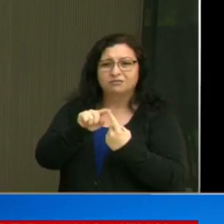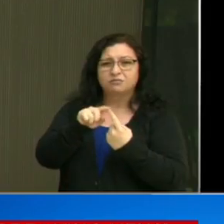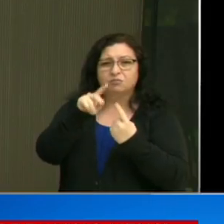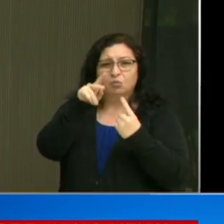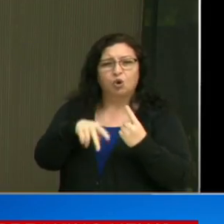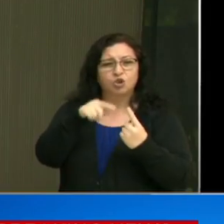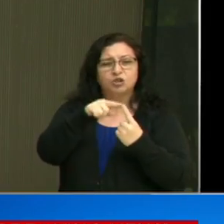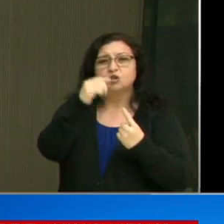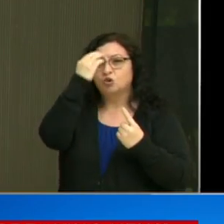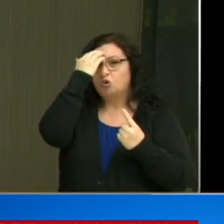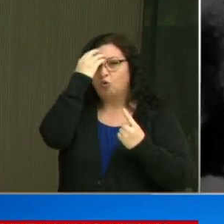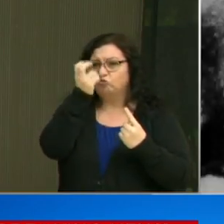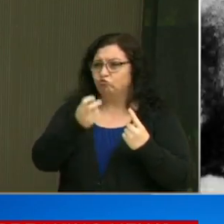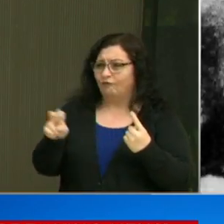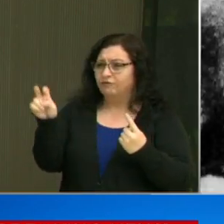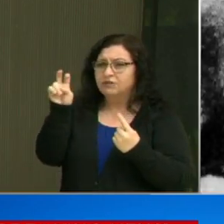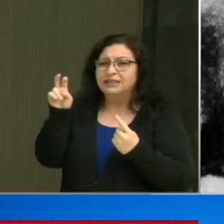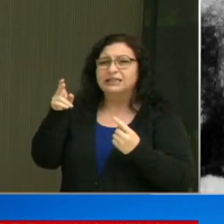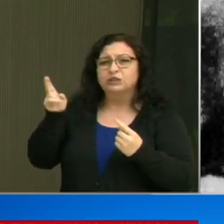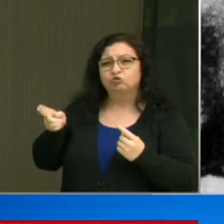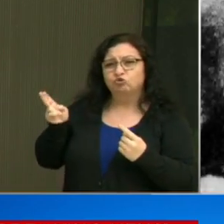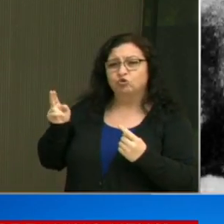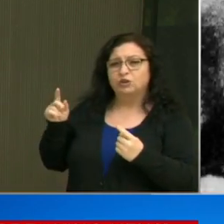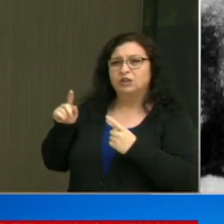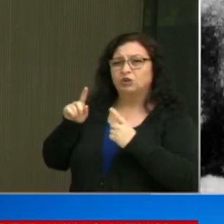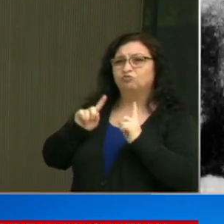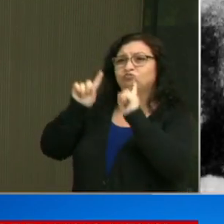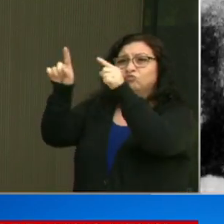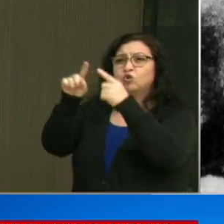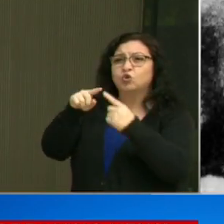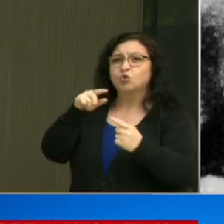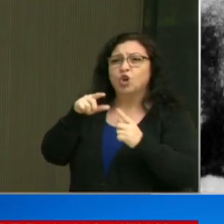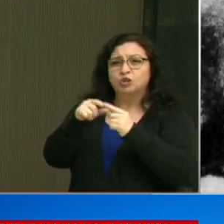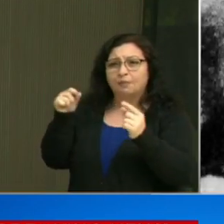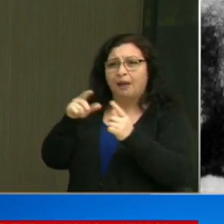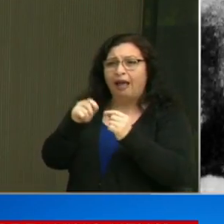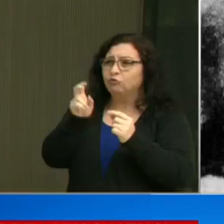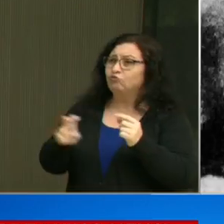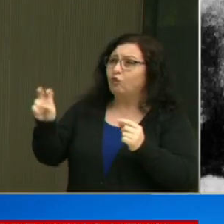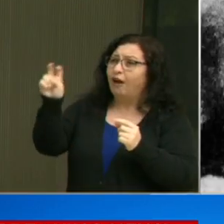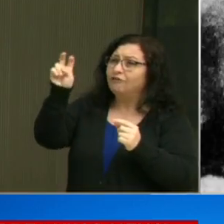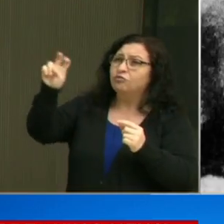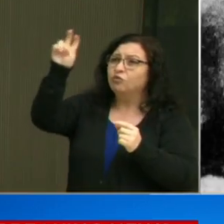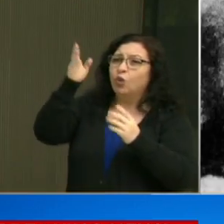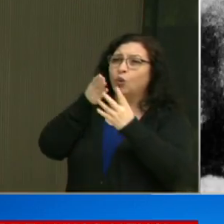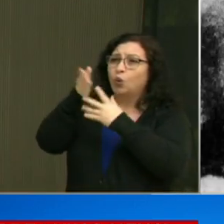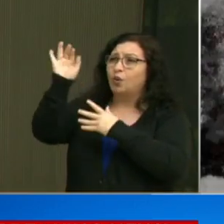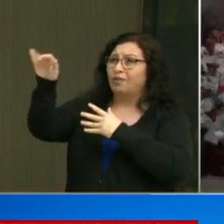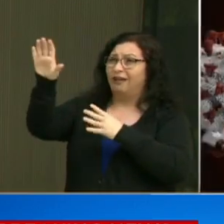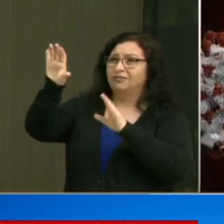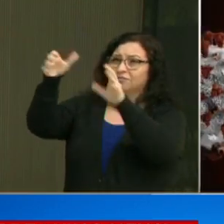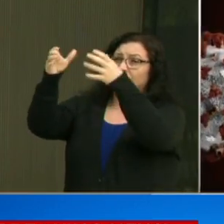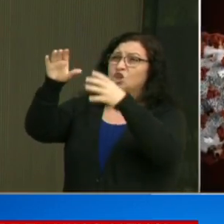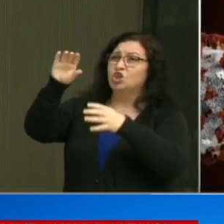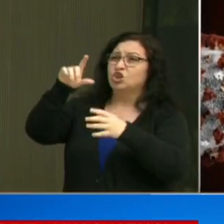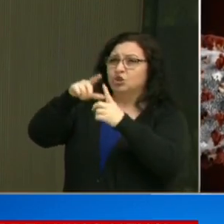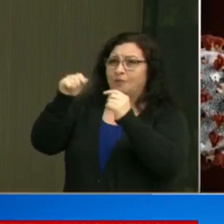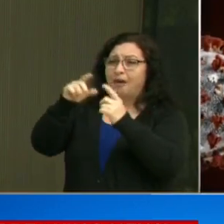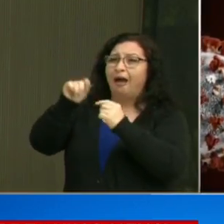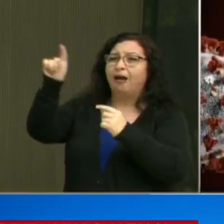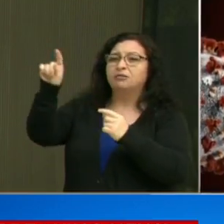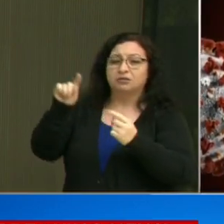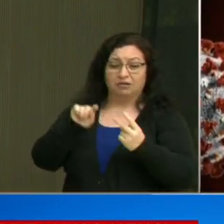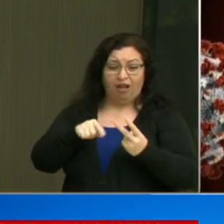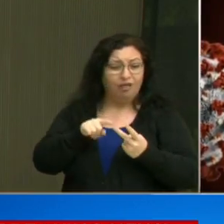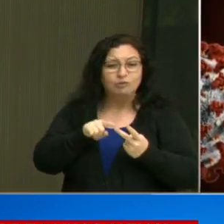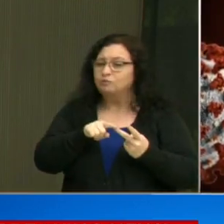person with a known travel history to Japan, traveling through Japan. Our other case, we cannot at